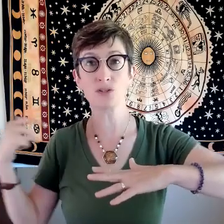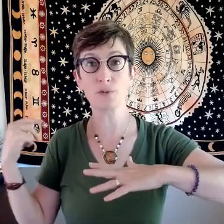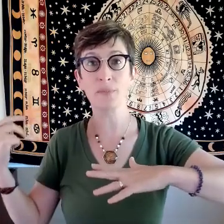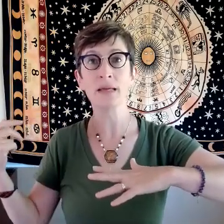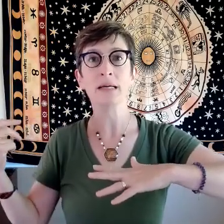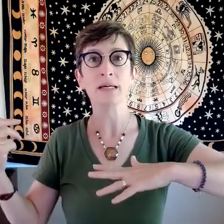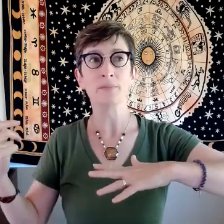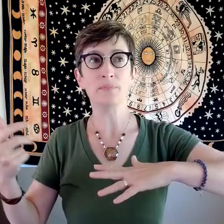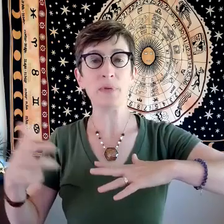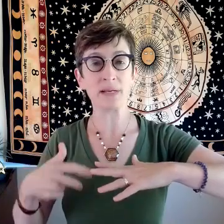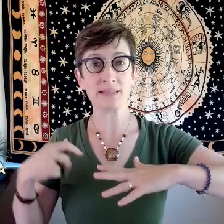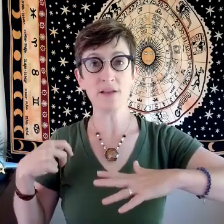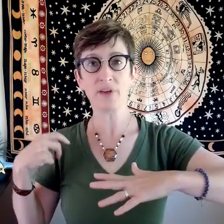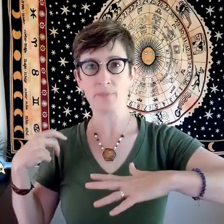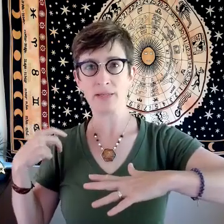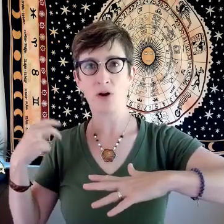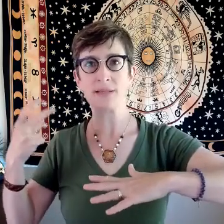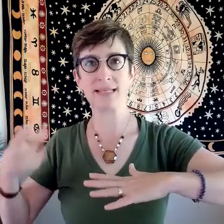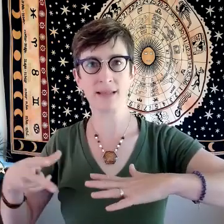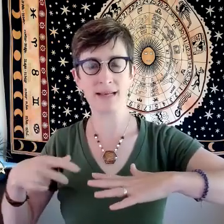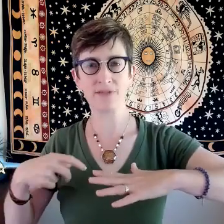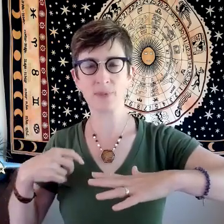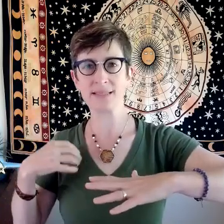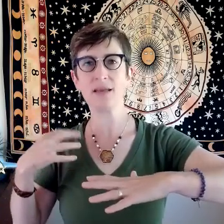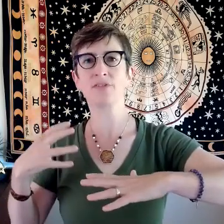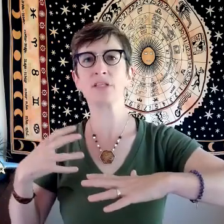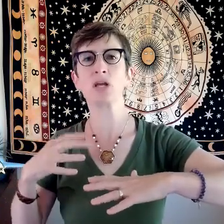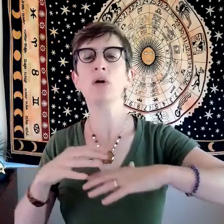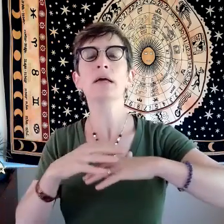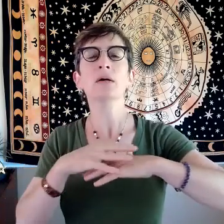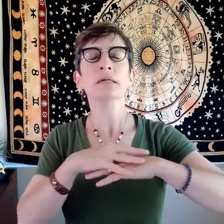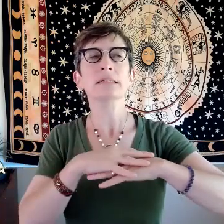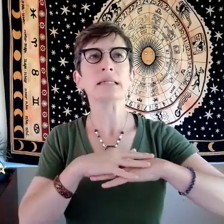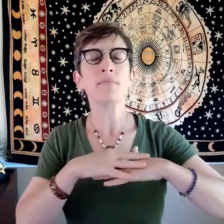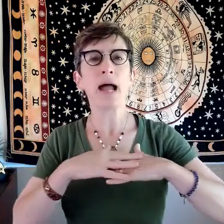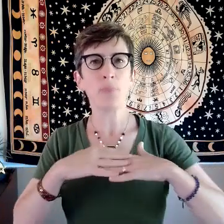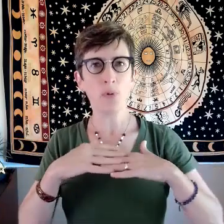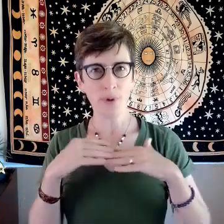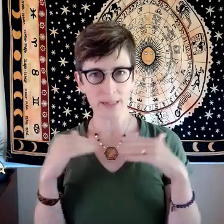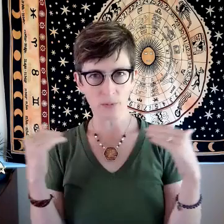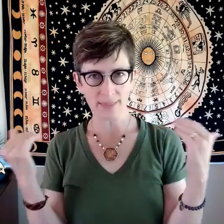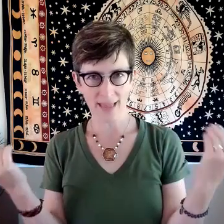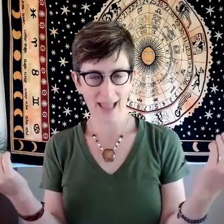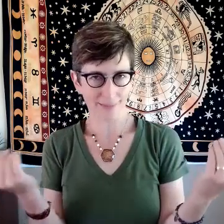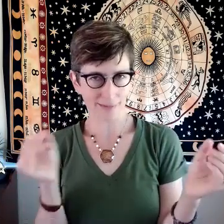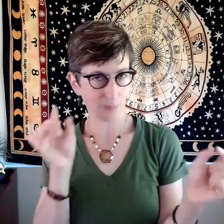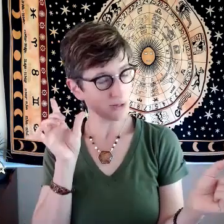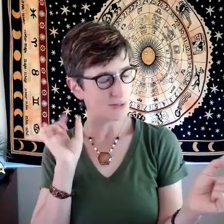to beat myself up and cause anxiety for myself and so my point with that little personal